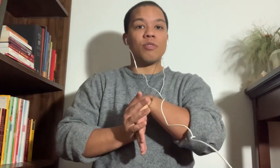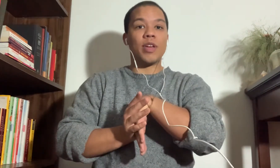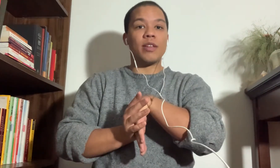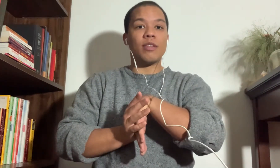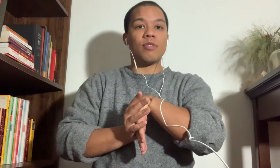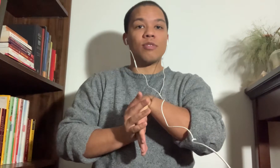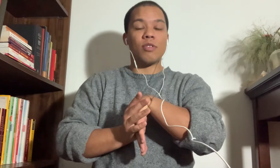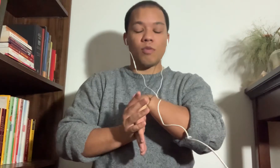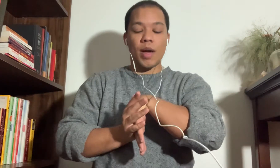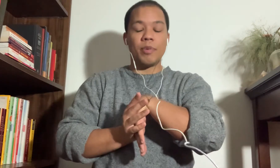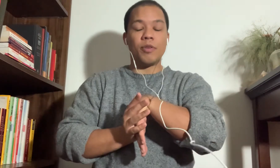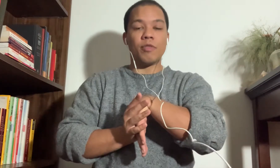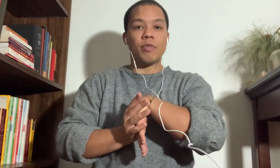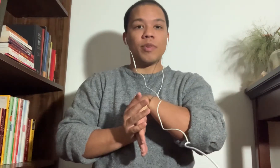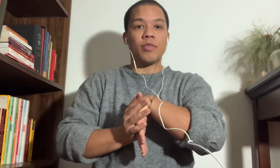tendons wrapping over the wrist.